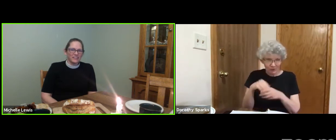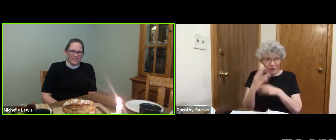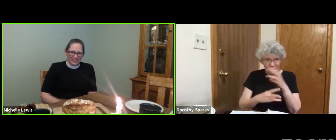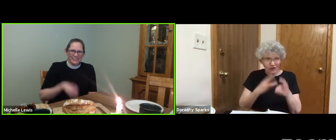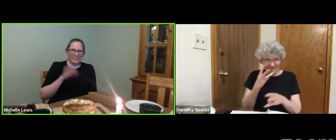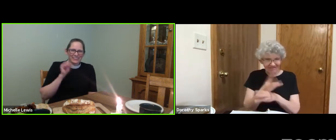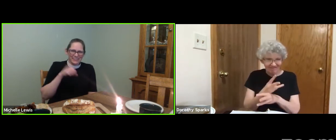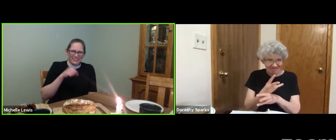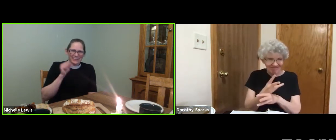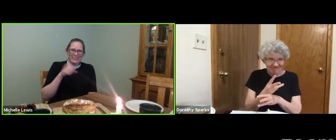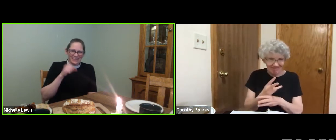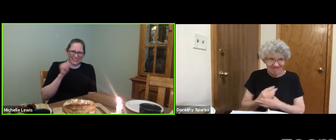Everyone in the world.